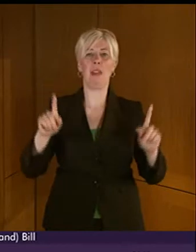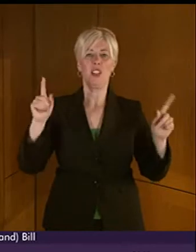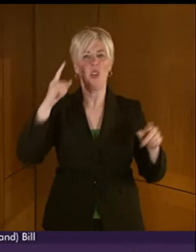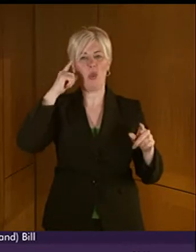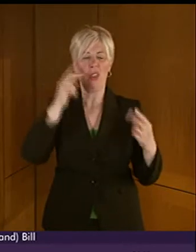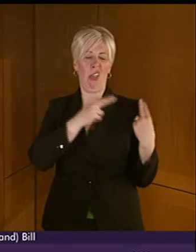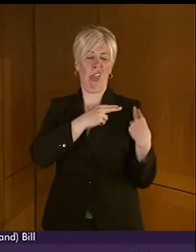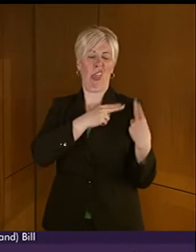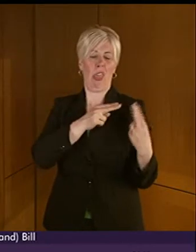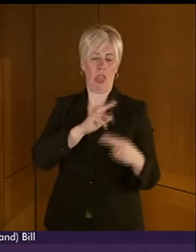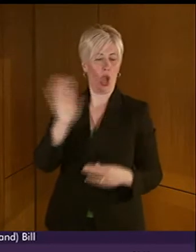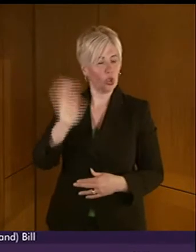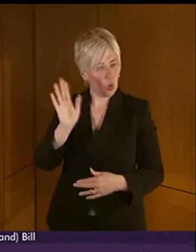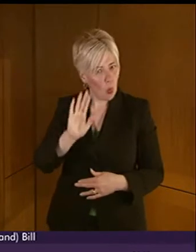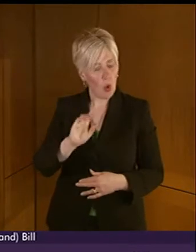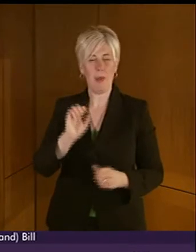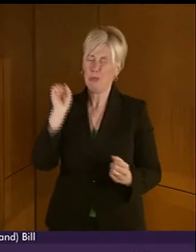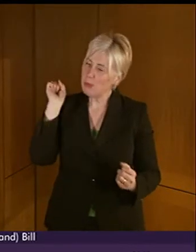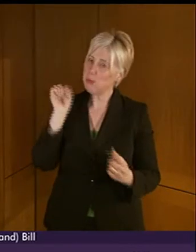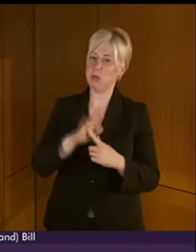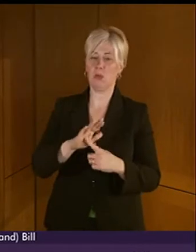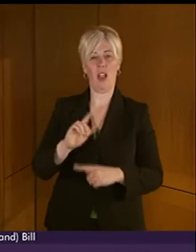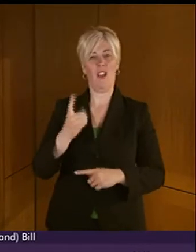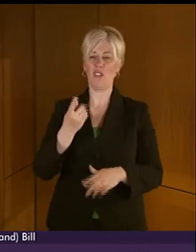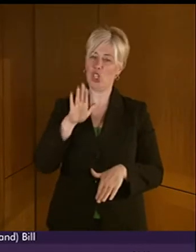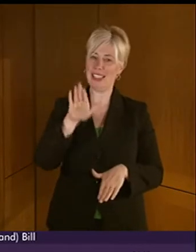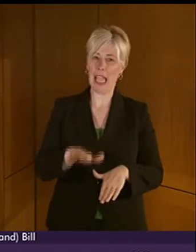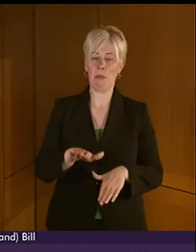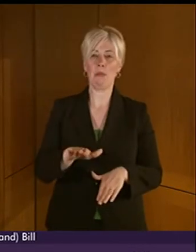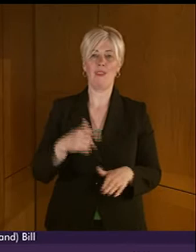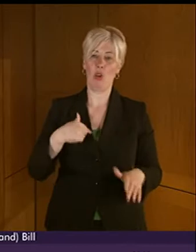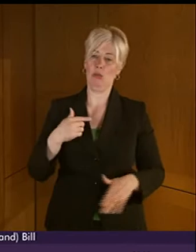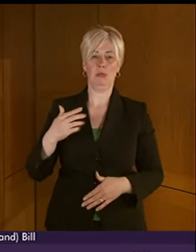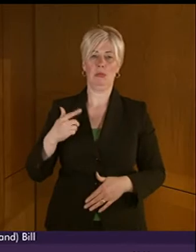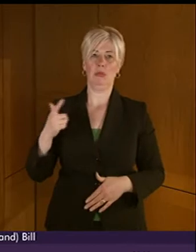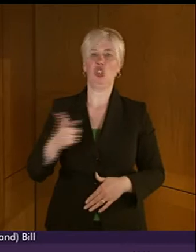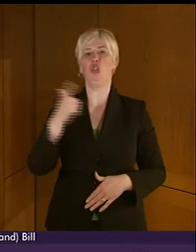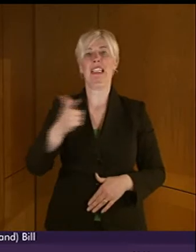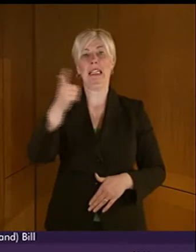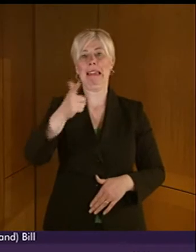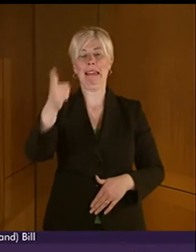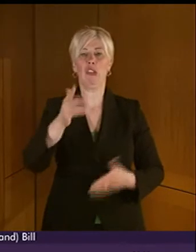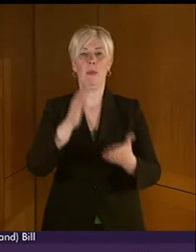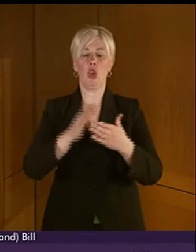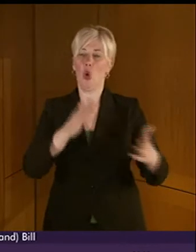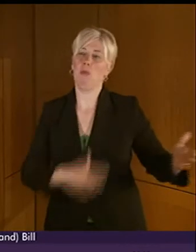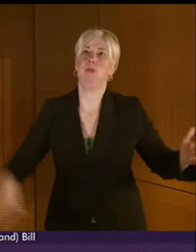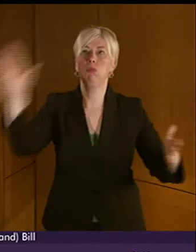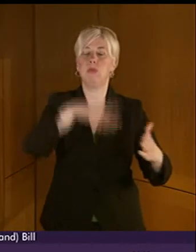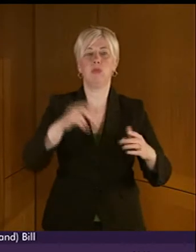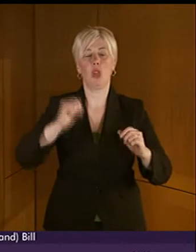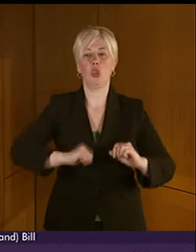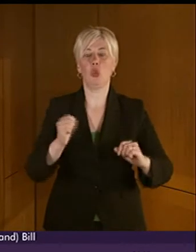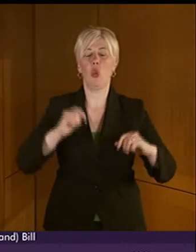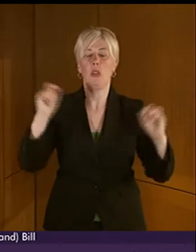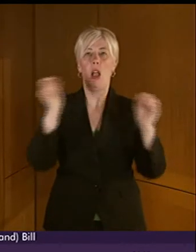seen rather as key initial steps on the journey we plan to take to achieve a national awakening with regard to how